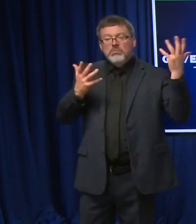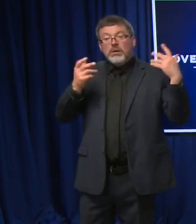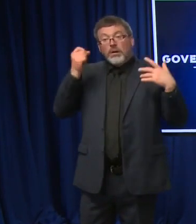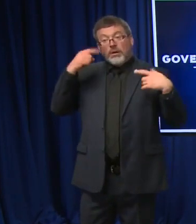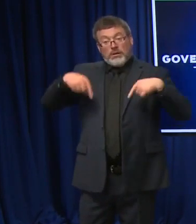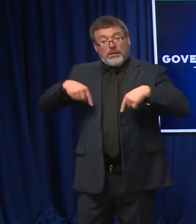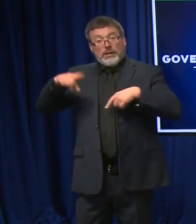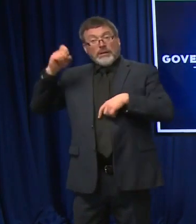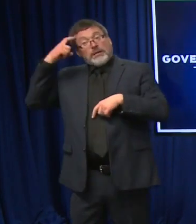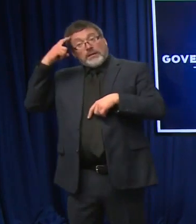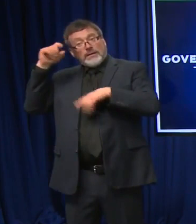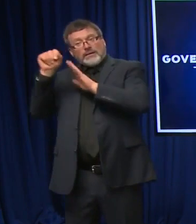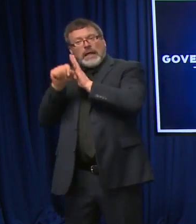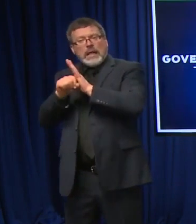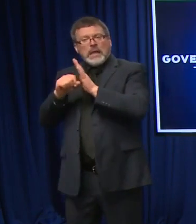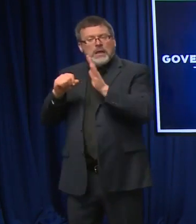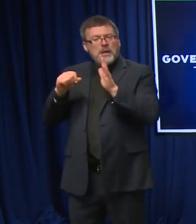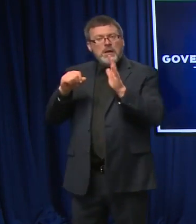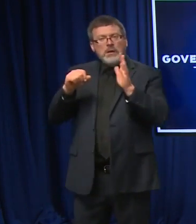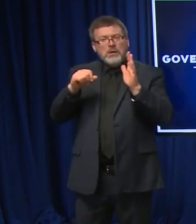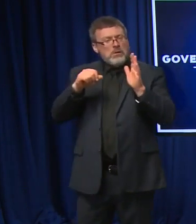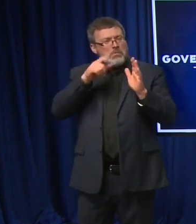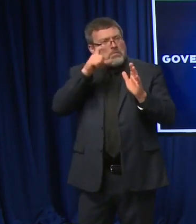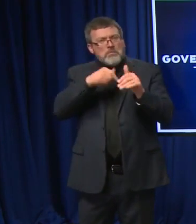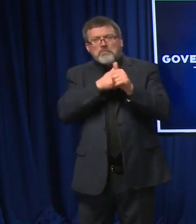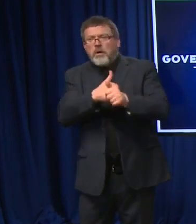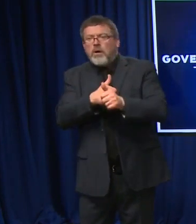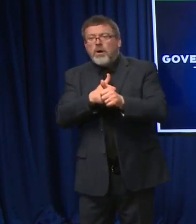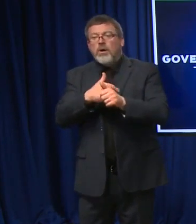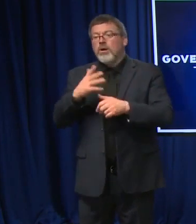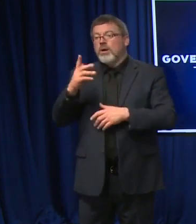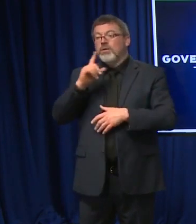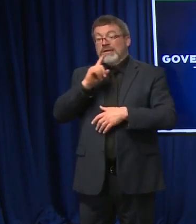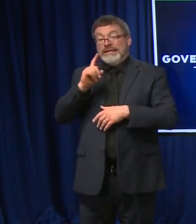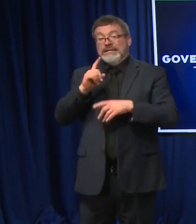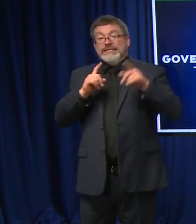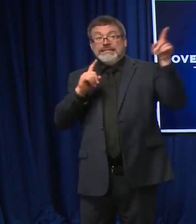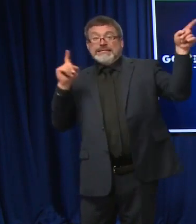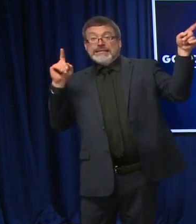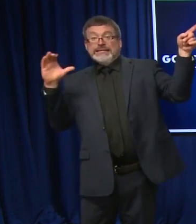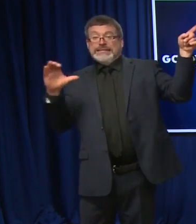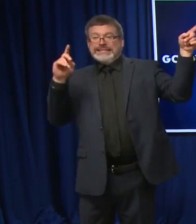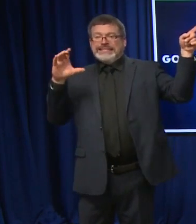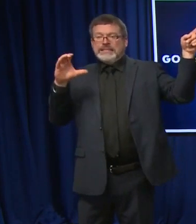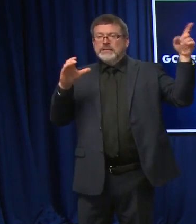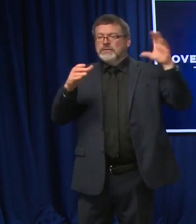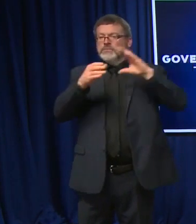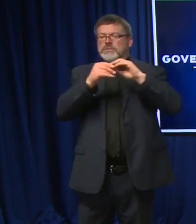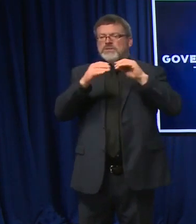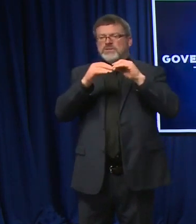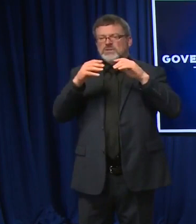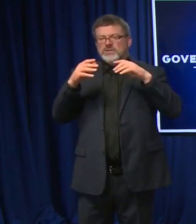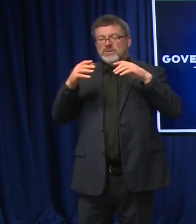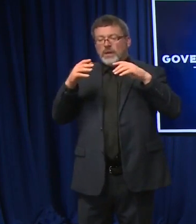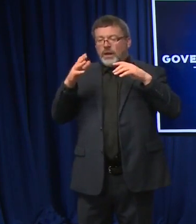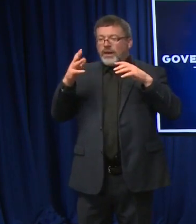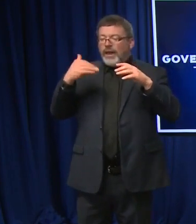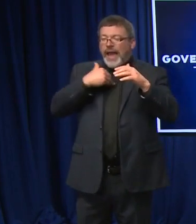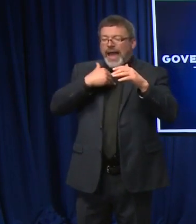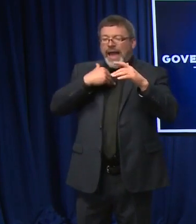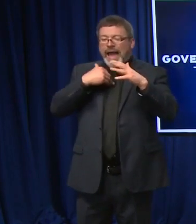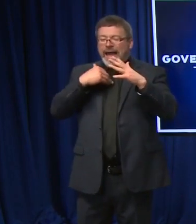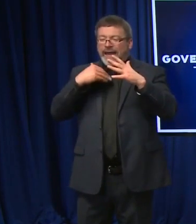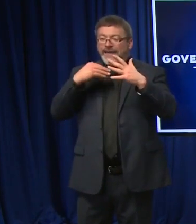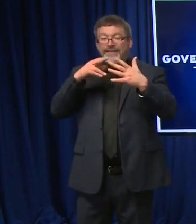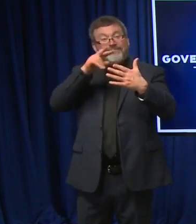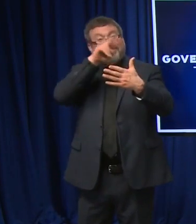localities. I think it's safe to say that the CDC messaging has been massively convoluted over the past few months. And that's